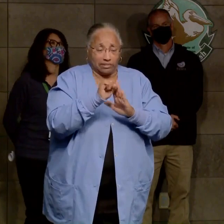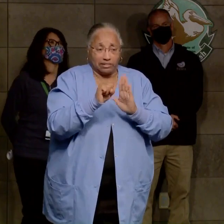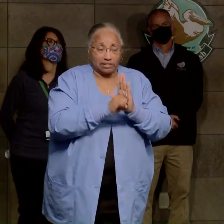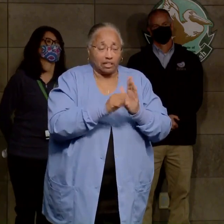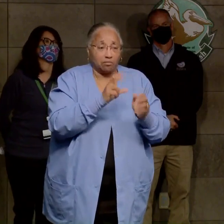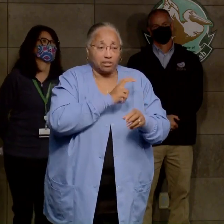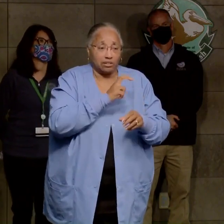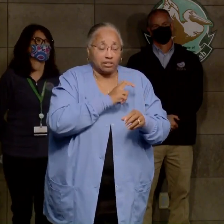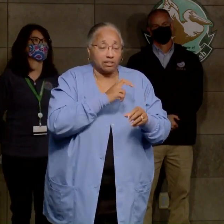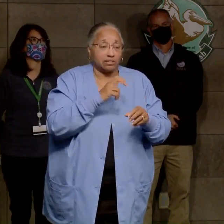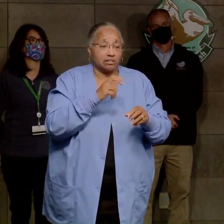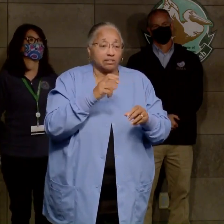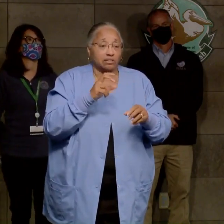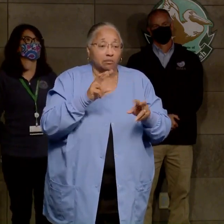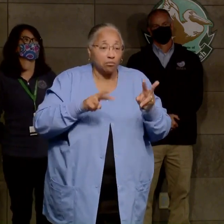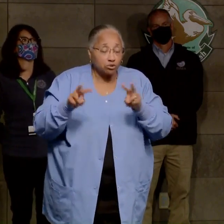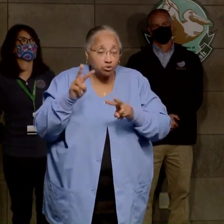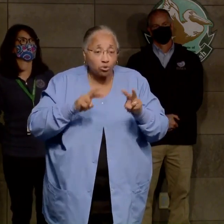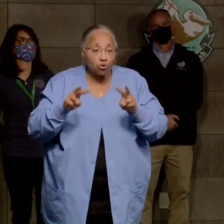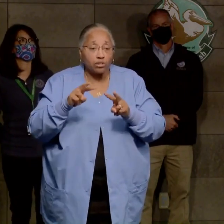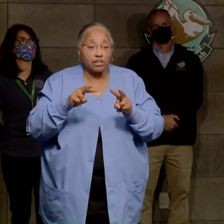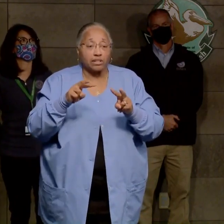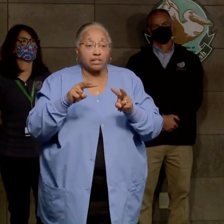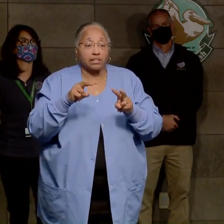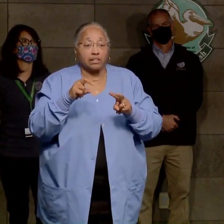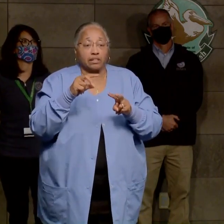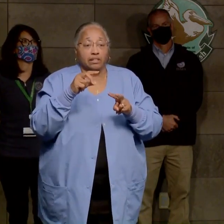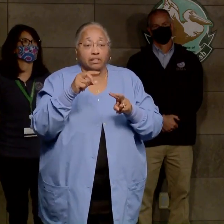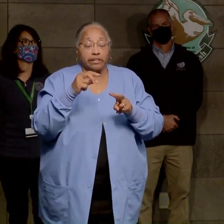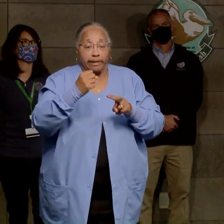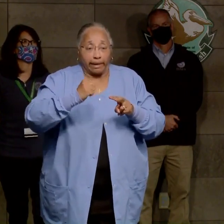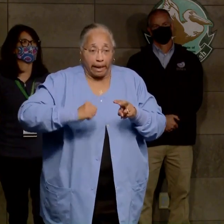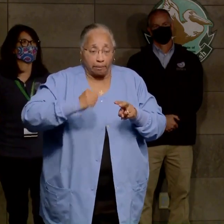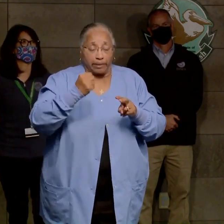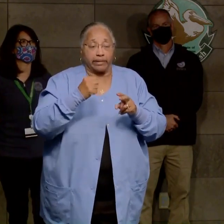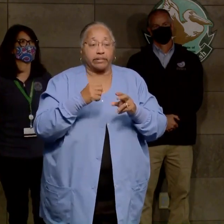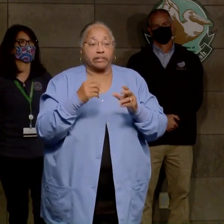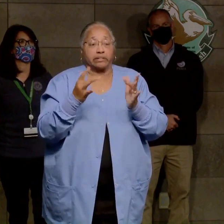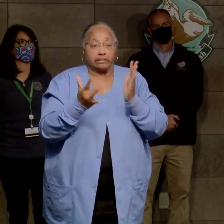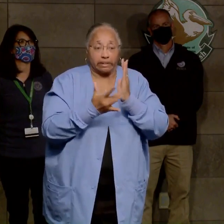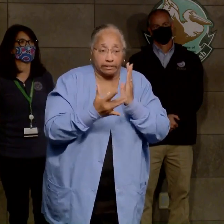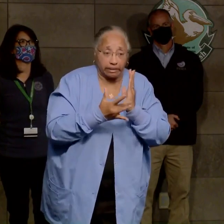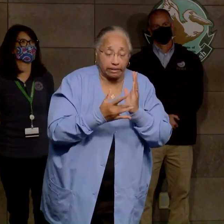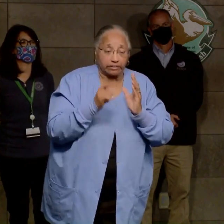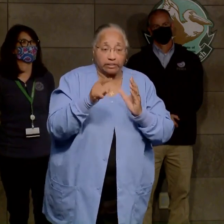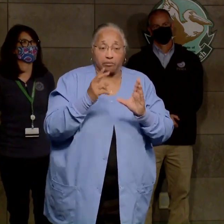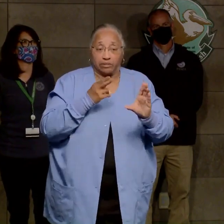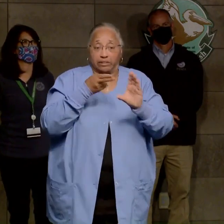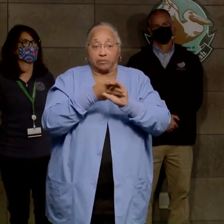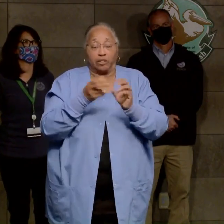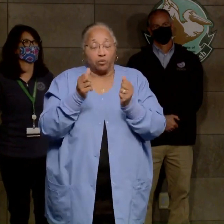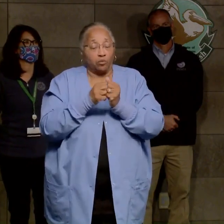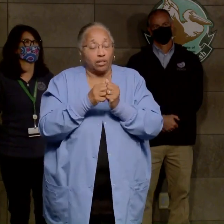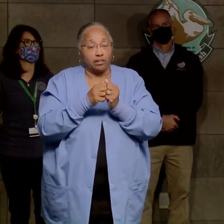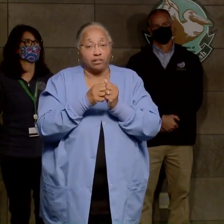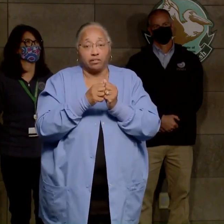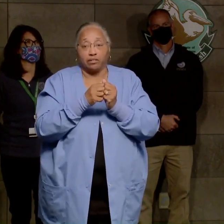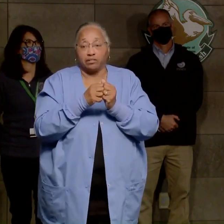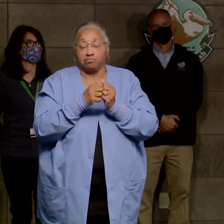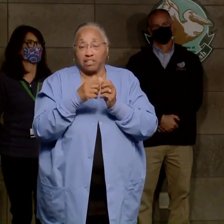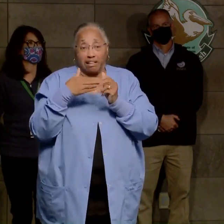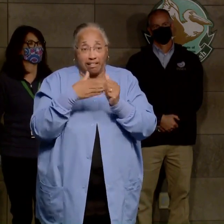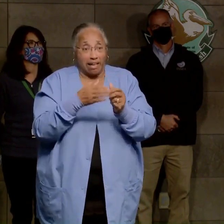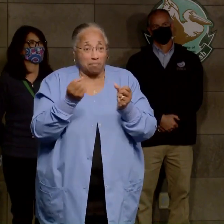whether it's gaming, whether it's the fusion center information technology. He's participated in and led